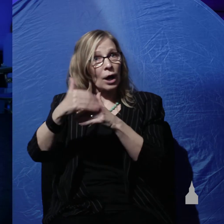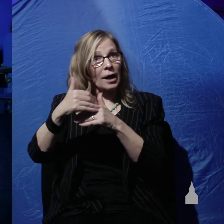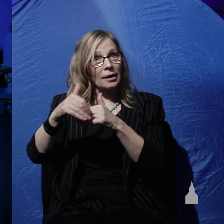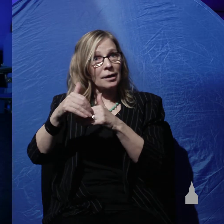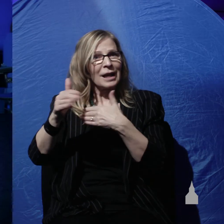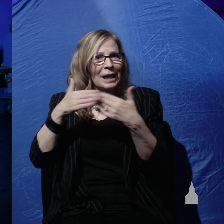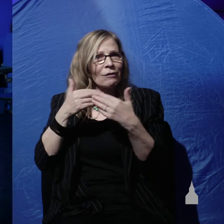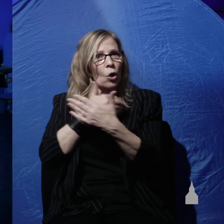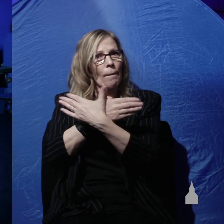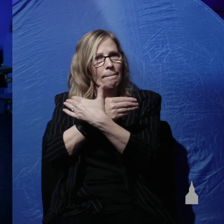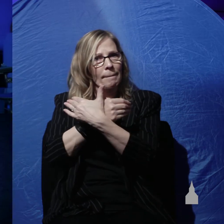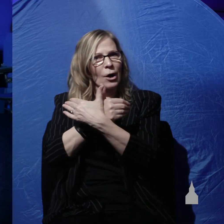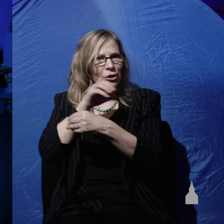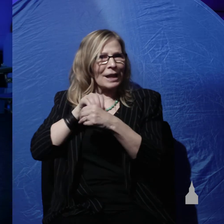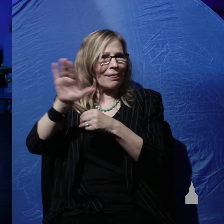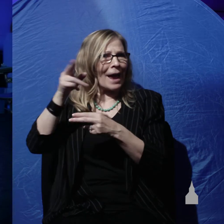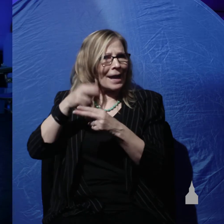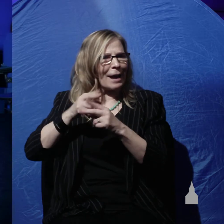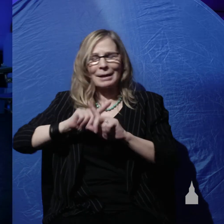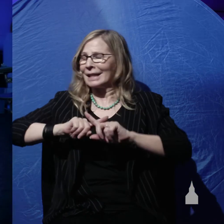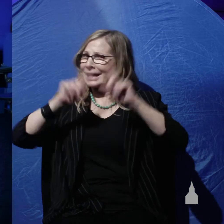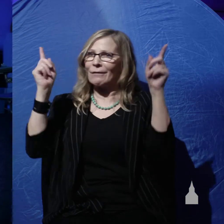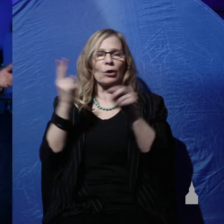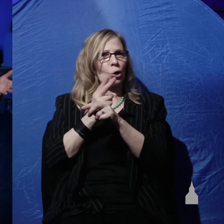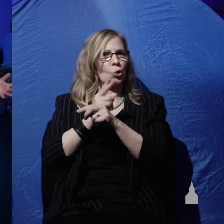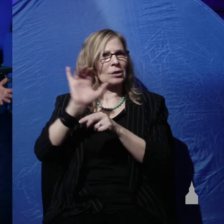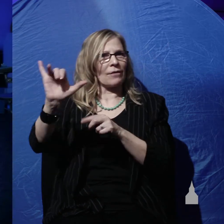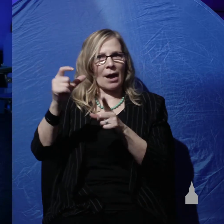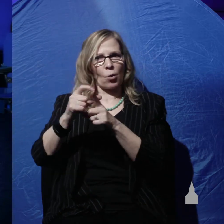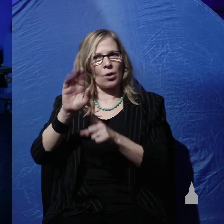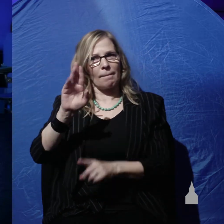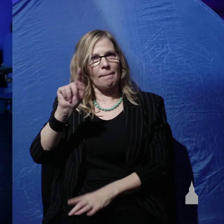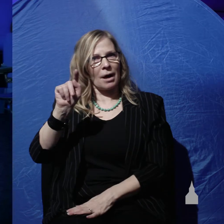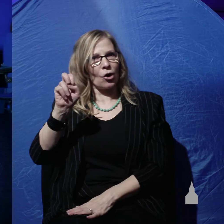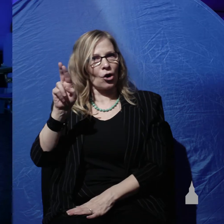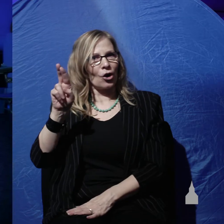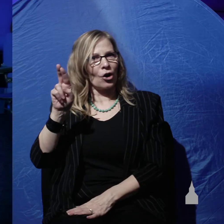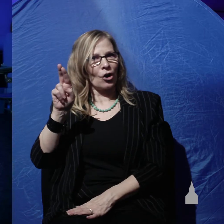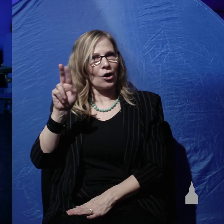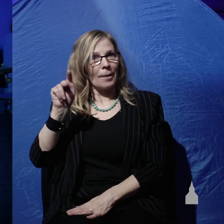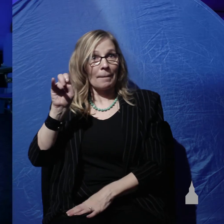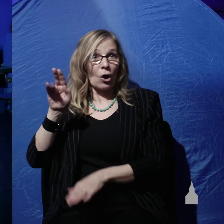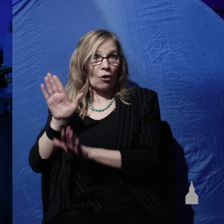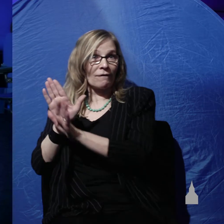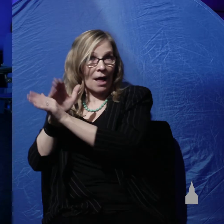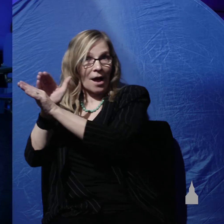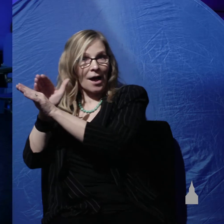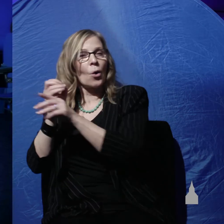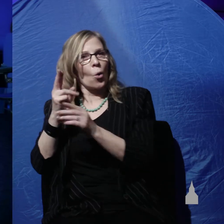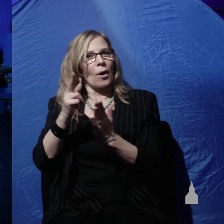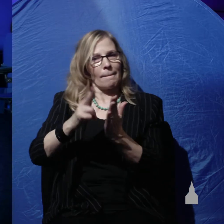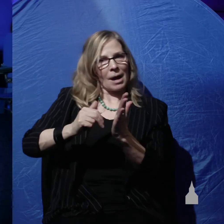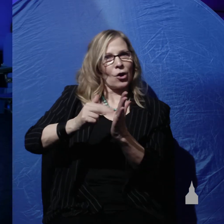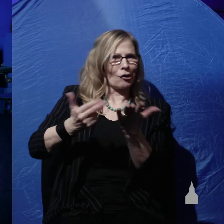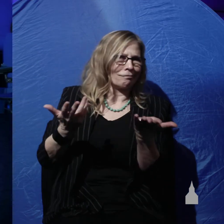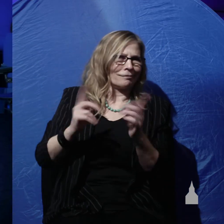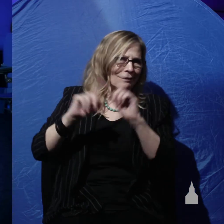in the name, it's a different use of butter. And it's a different use of Yom. So in Genesis 1